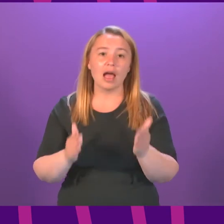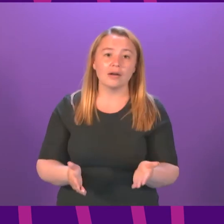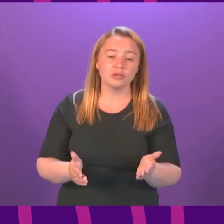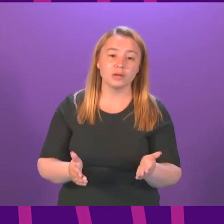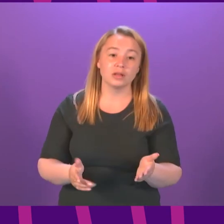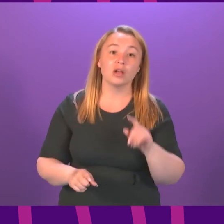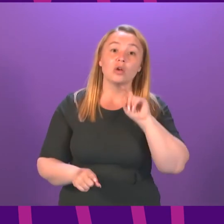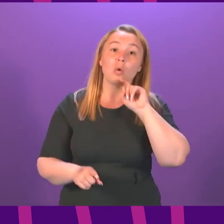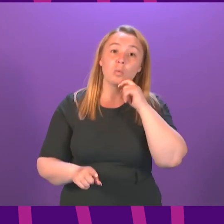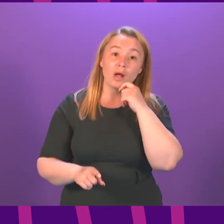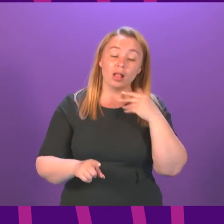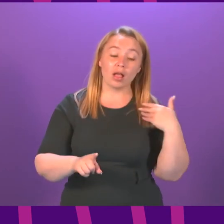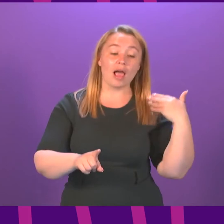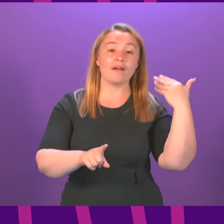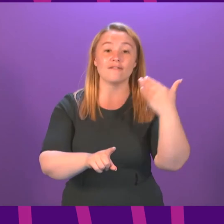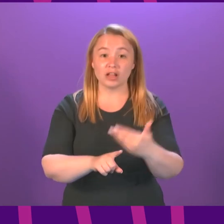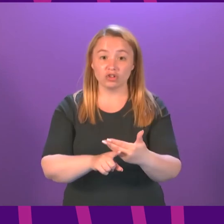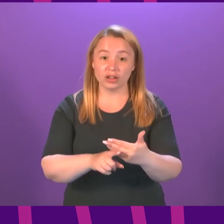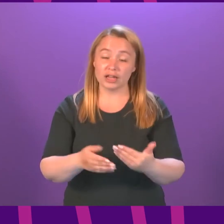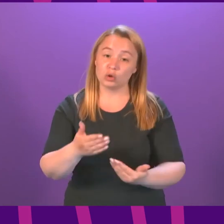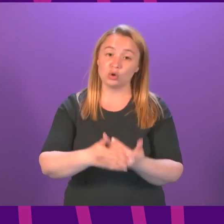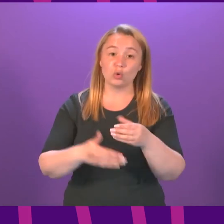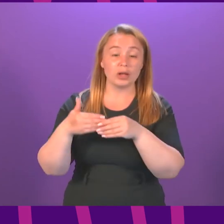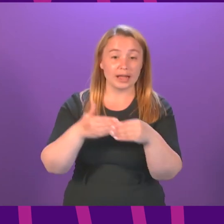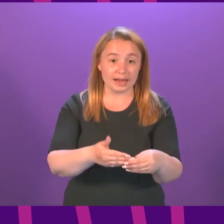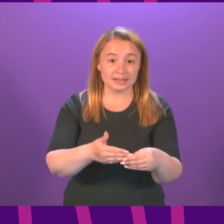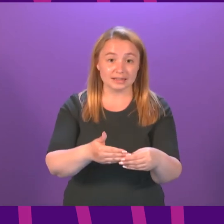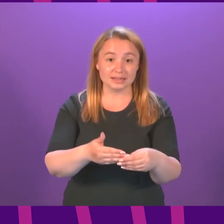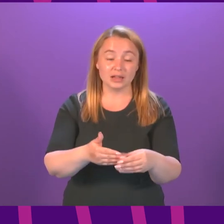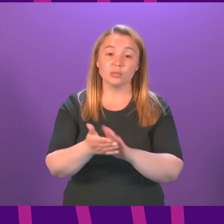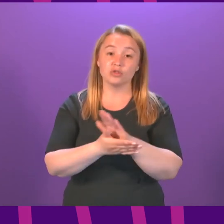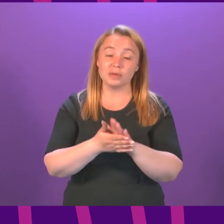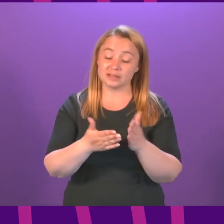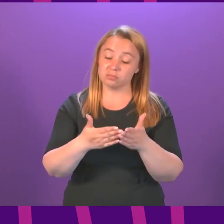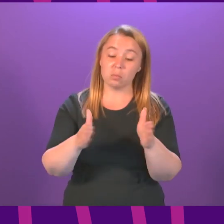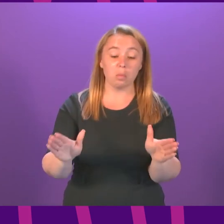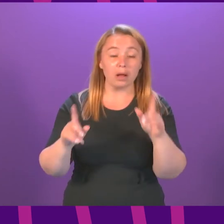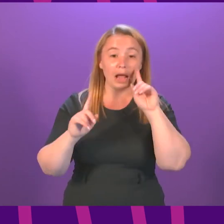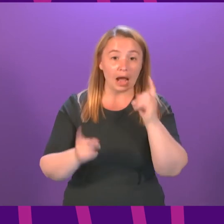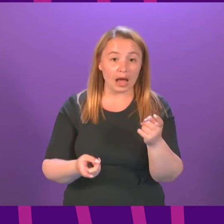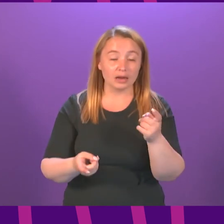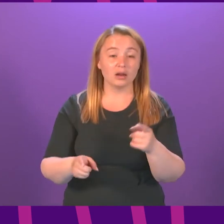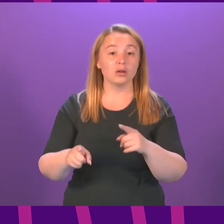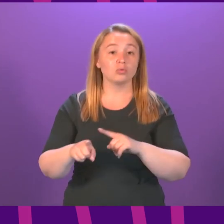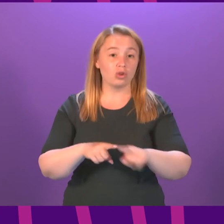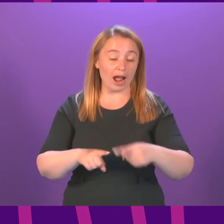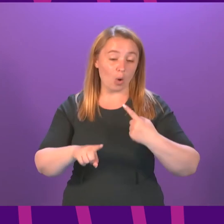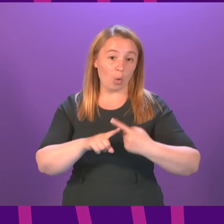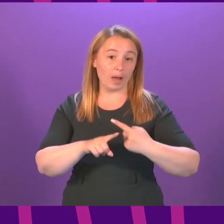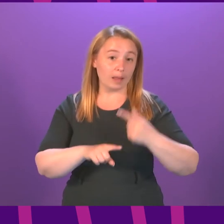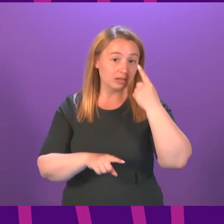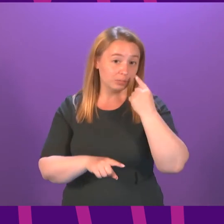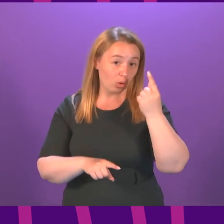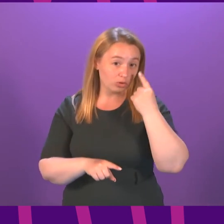we will get to a position of issuing new guidance more permissive guidance as quickly as possible and I have said very clearly and repeat